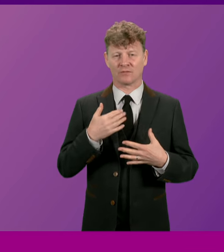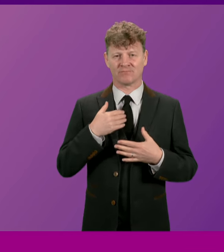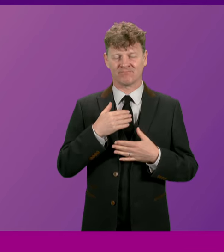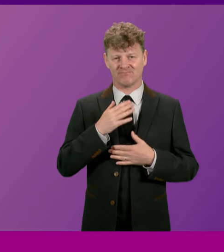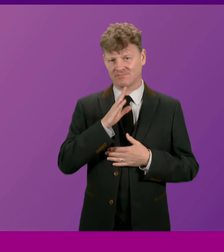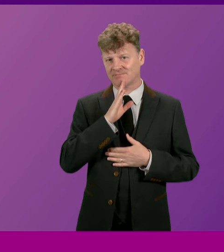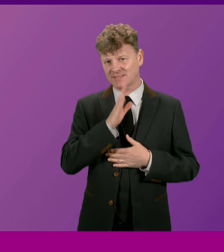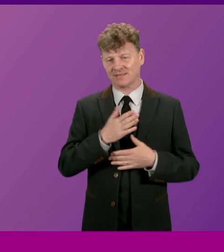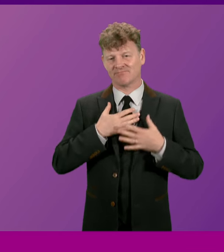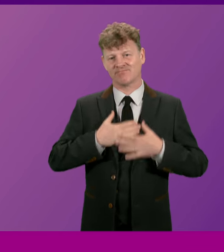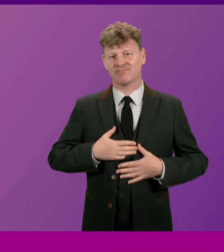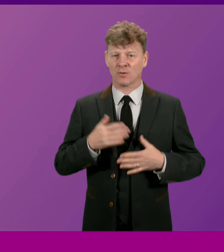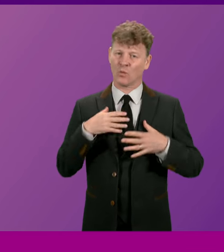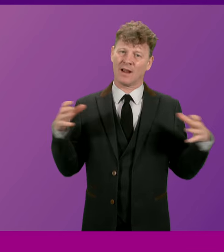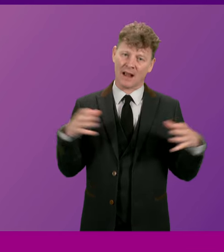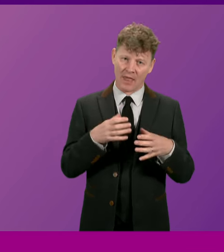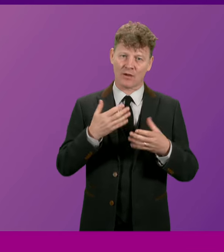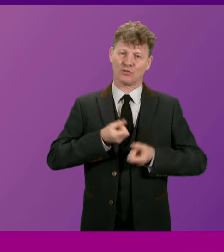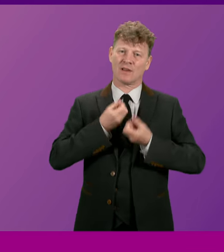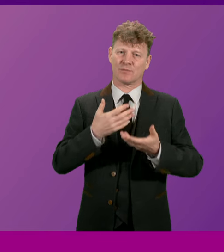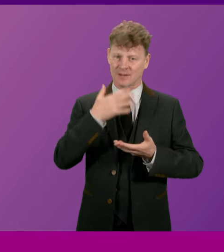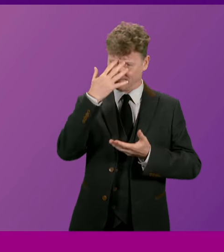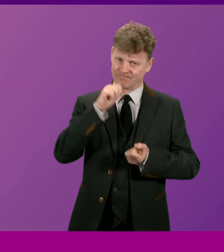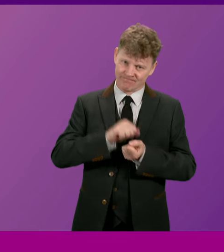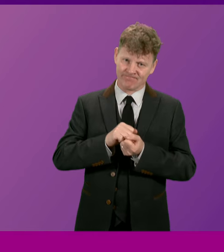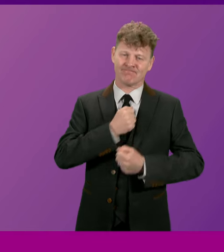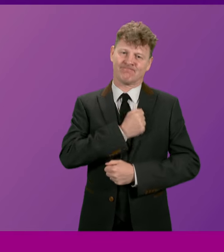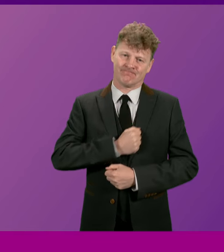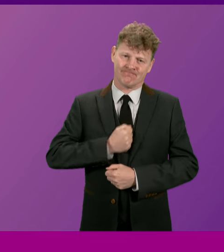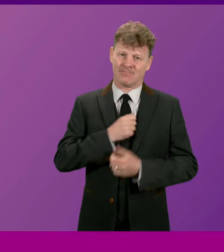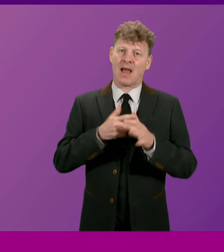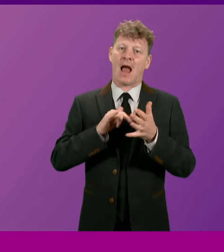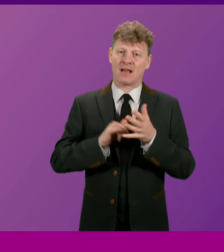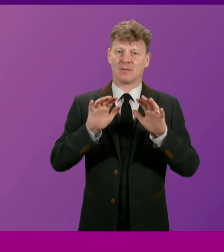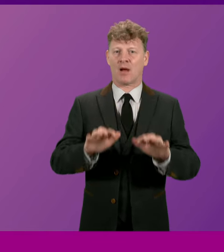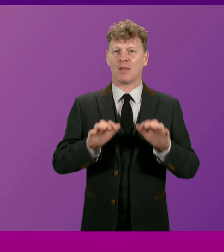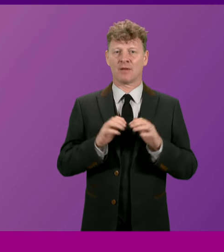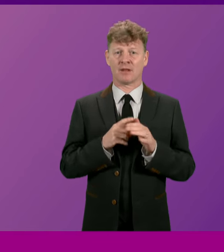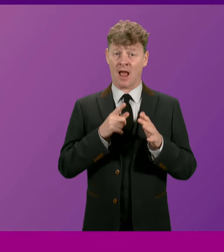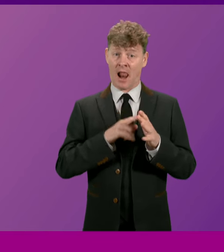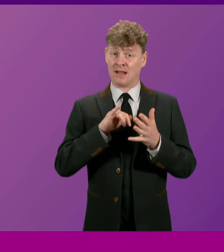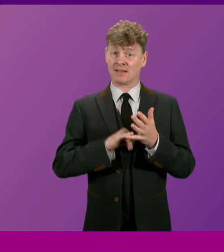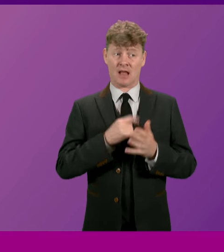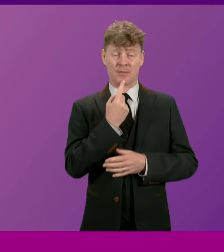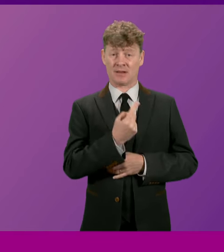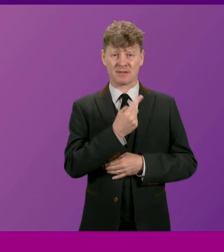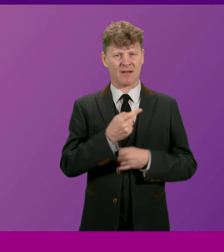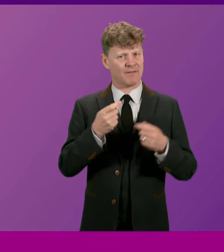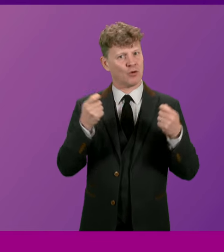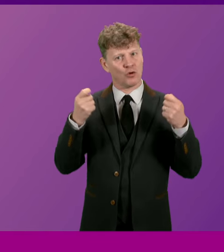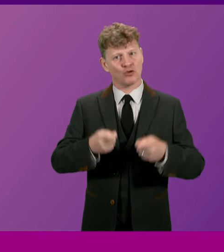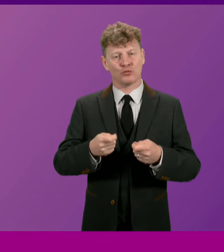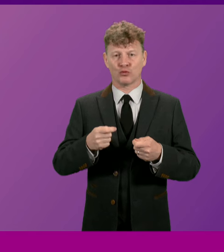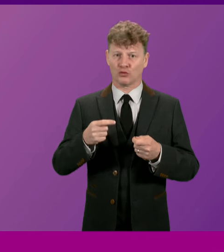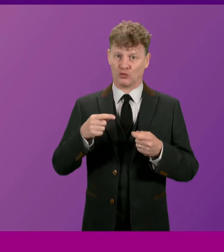this afternoon to express our condolences as a Parliament. Alex Salmond's contribution to the development and